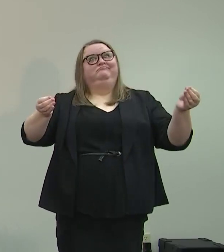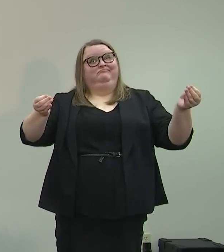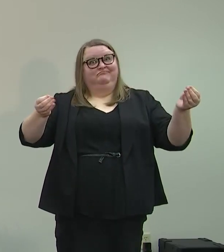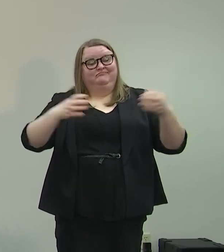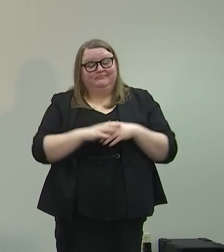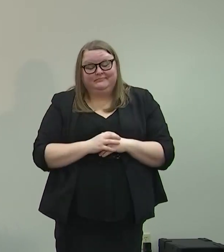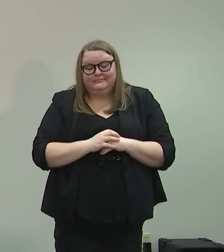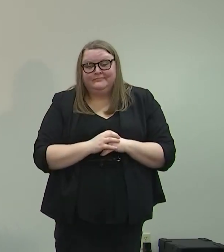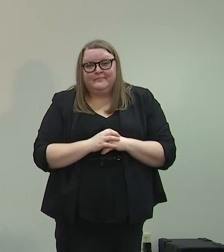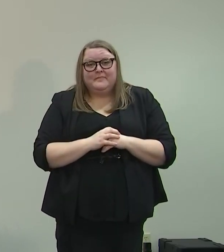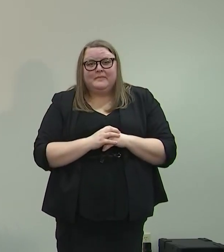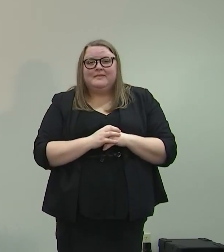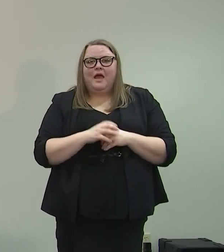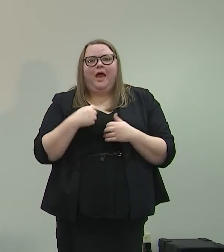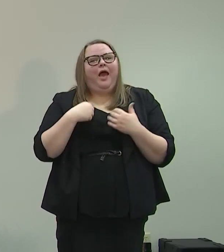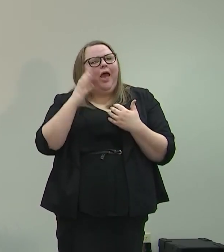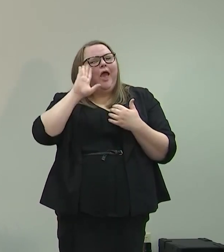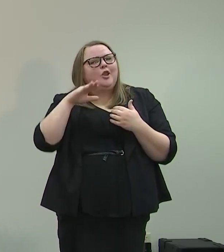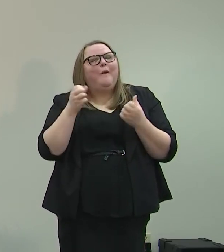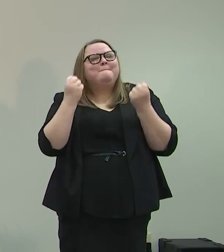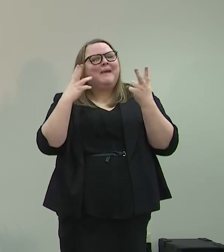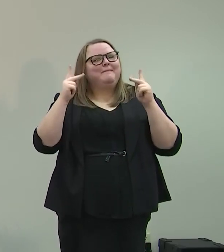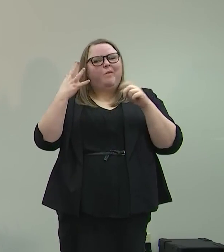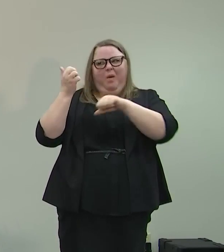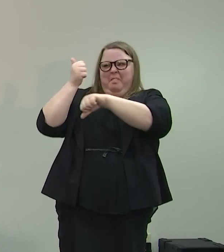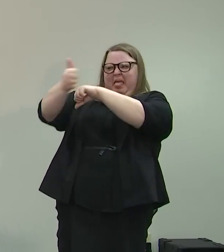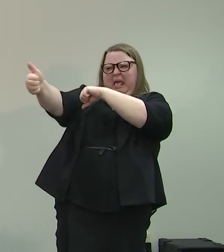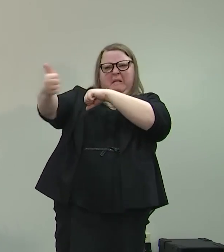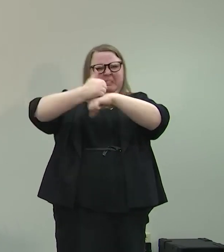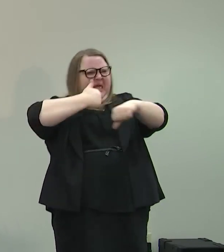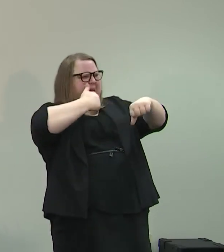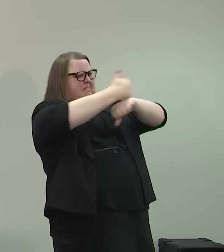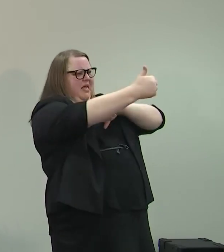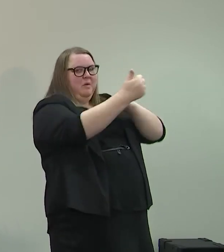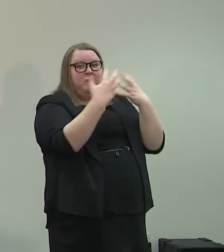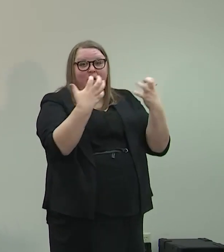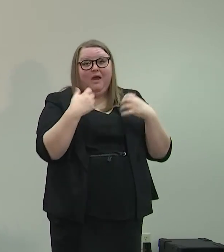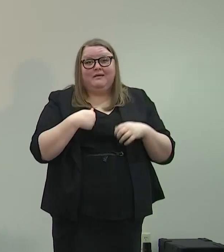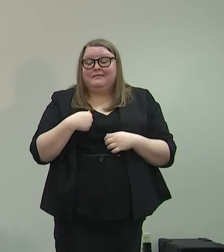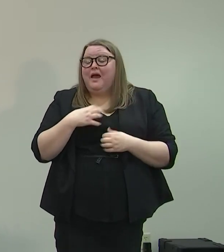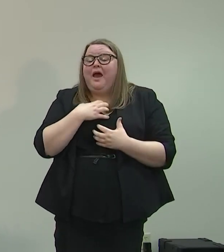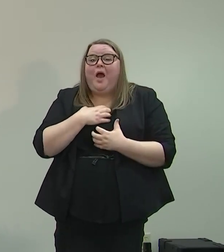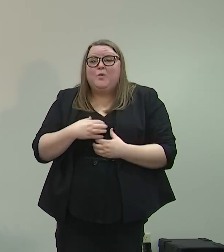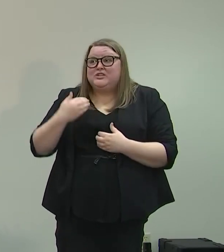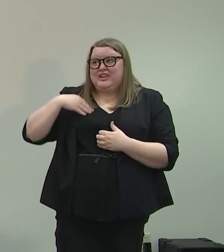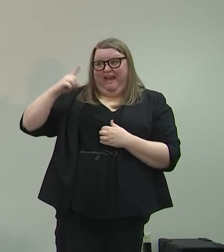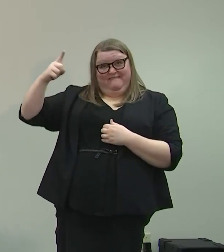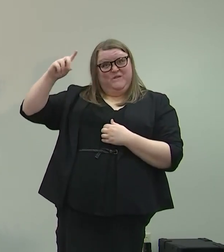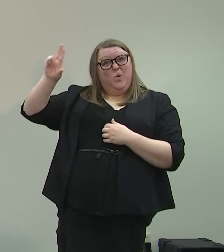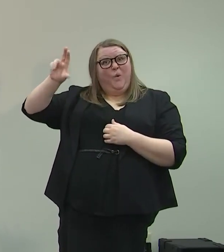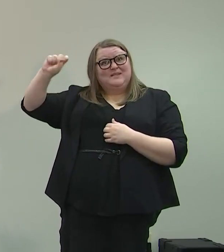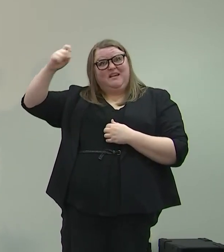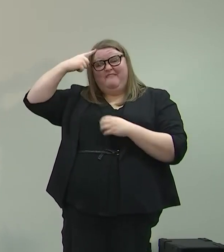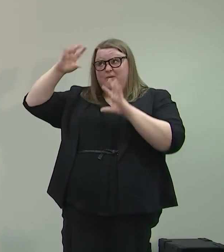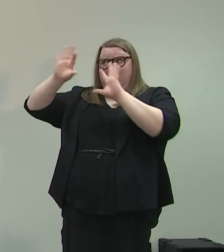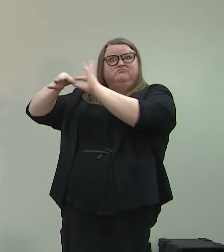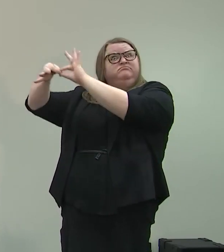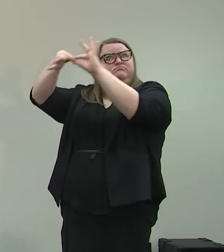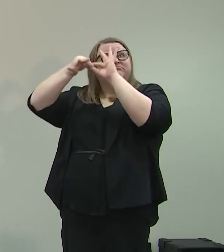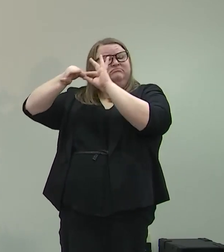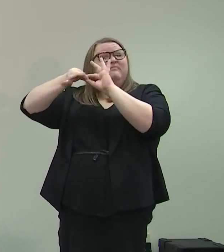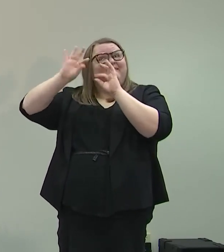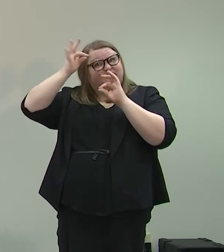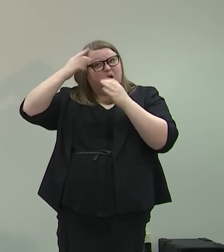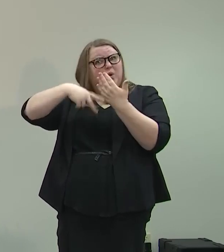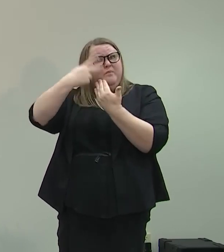I get the desire for there to be a lot of finger pointing. I wish there was a federal program in place. I wish there was a